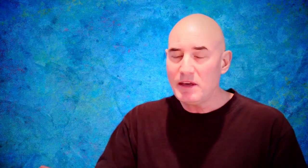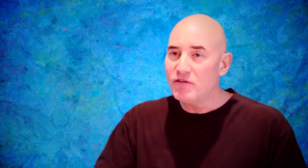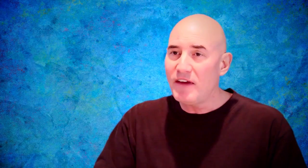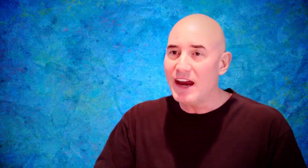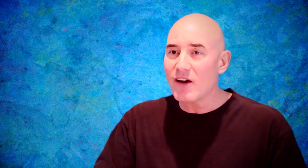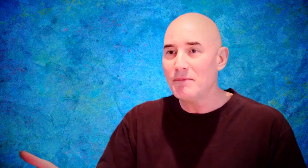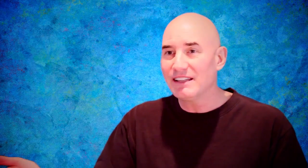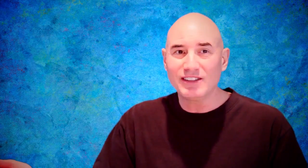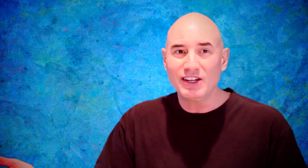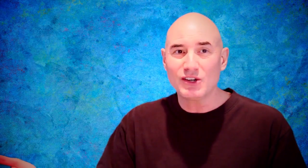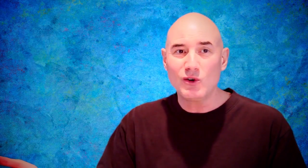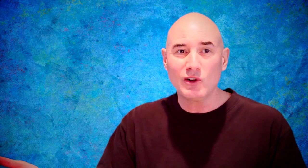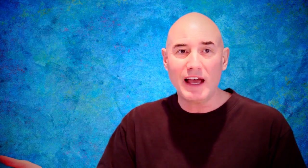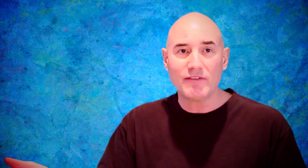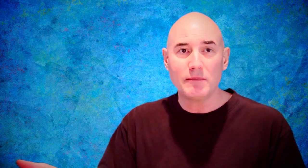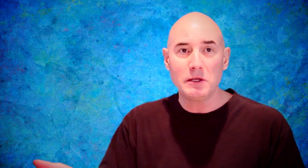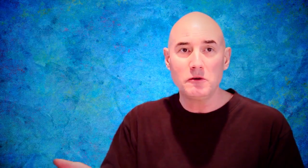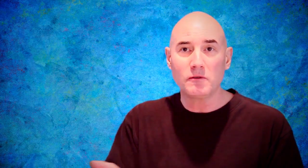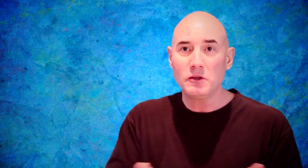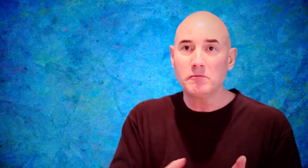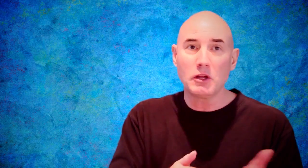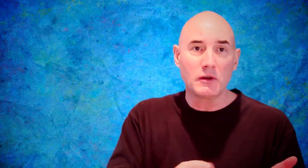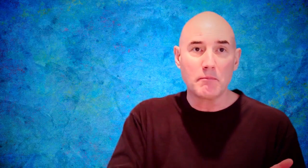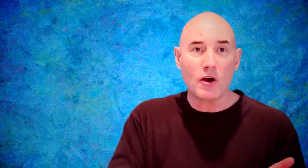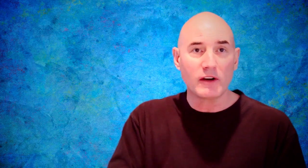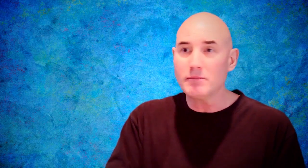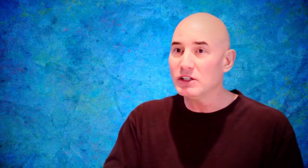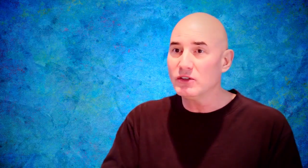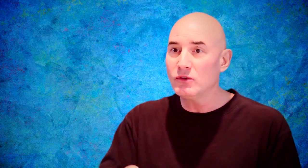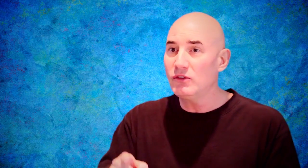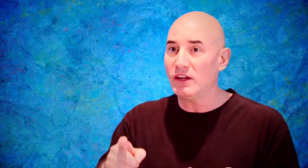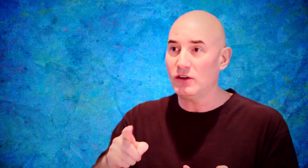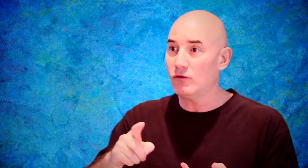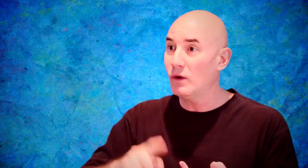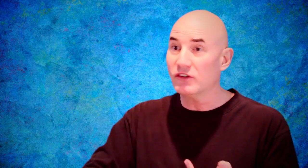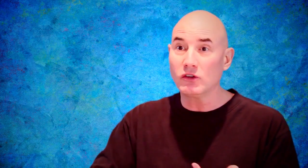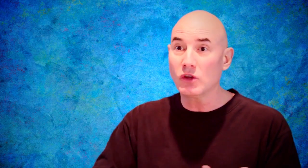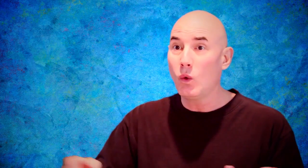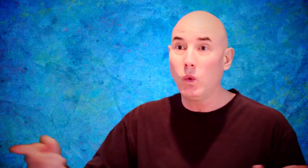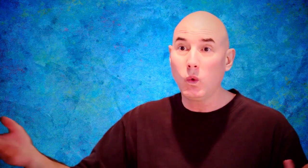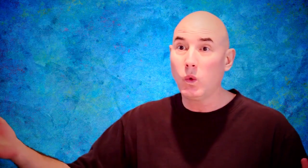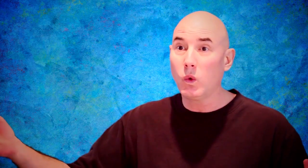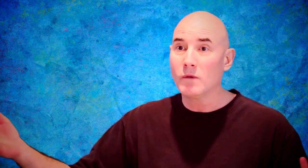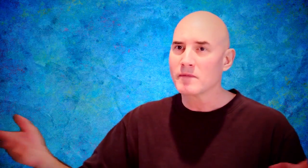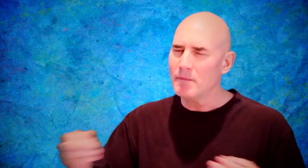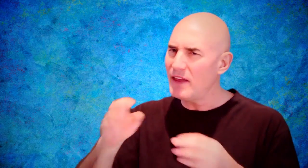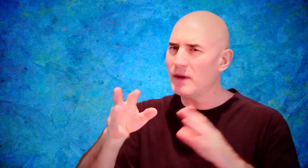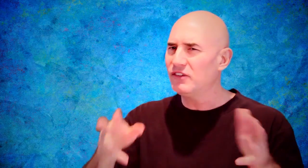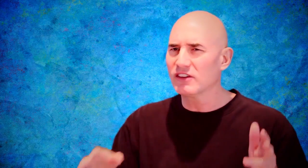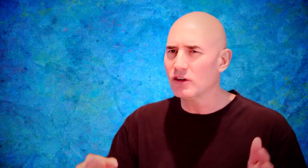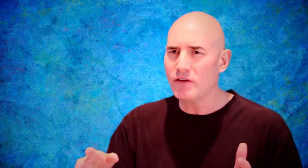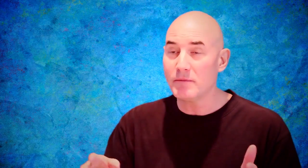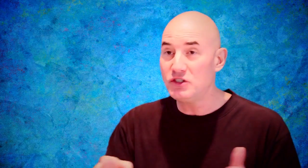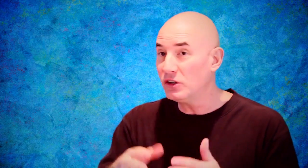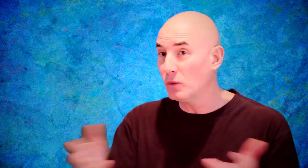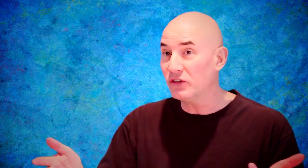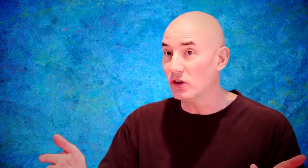be fair, mean, look at your whole life. I mean, you've blown up party balloons and you've whistled. By the way, this is a little fun, but you can whistle